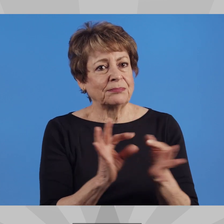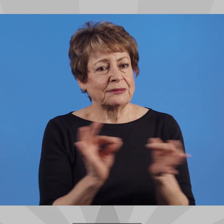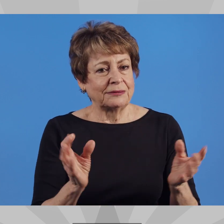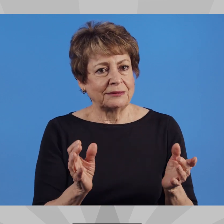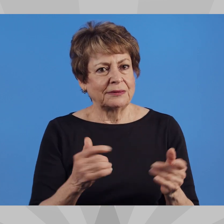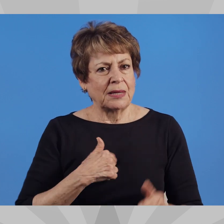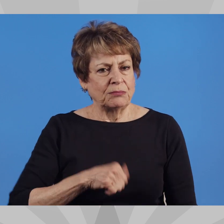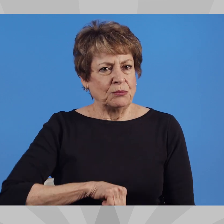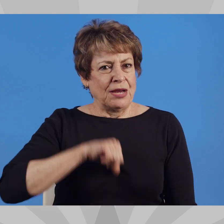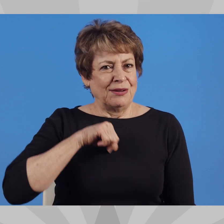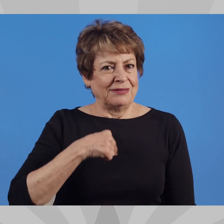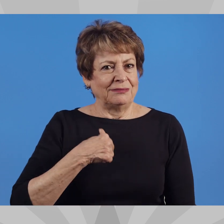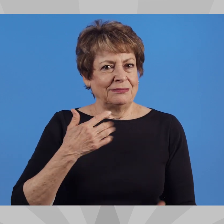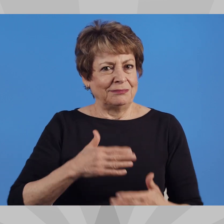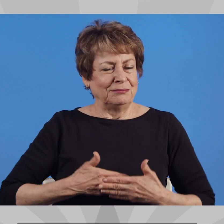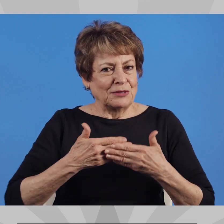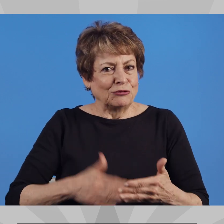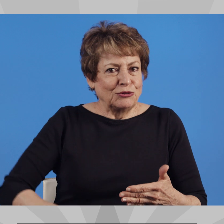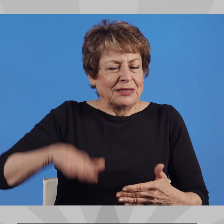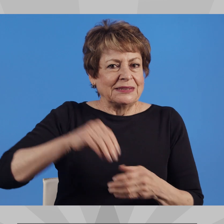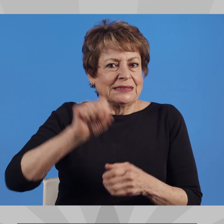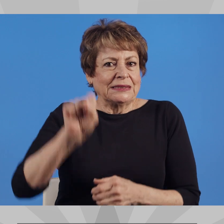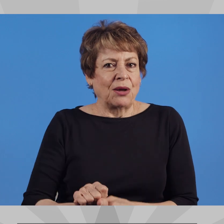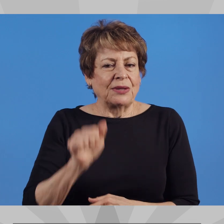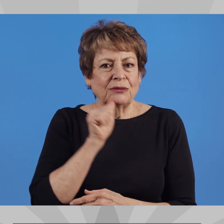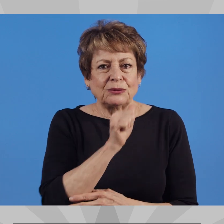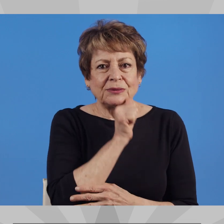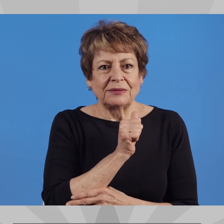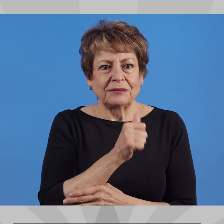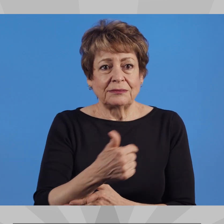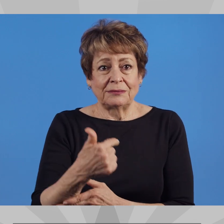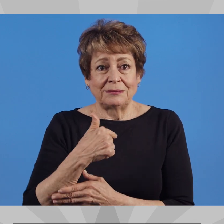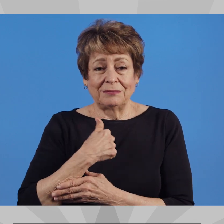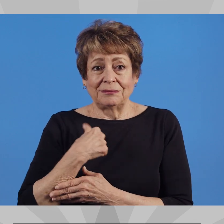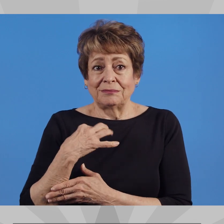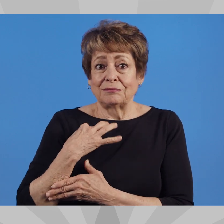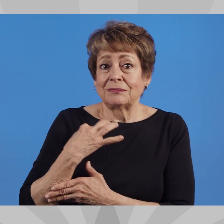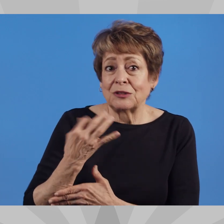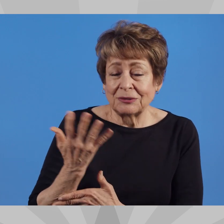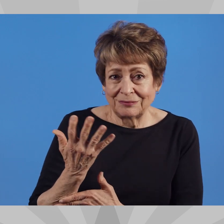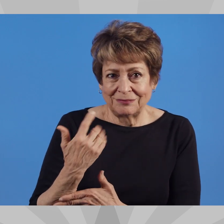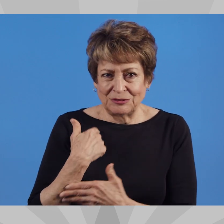Statement I am proud to have been born and raised in Southern Arizona.